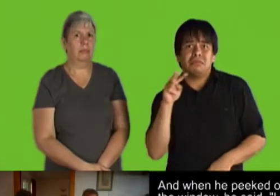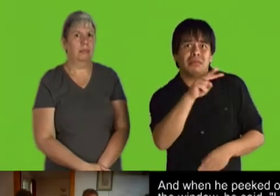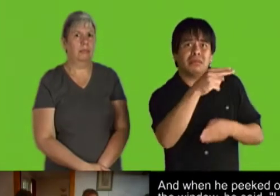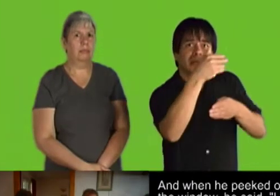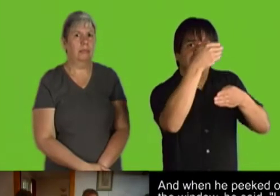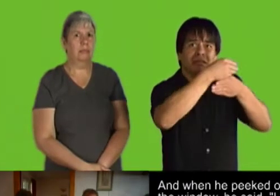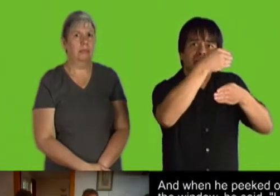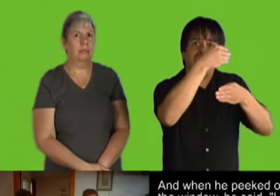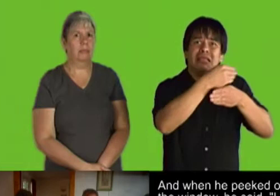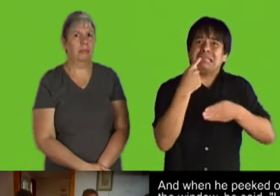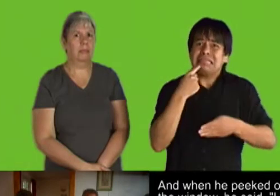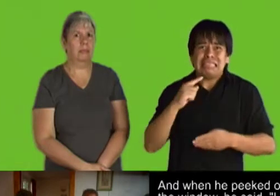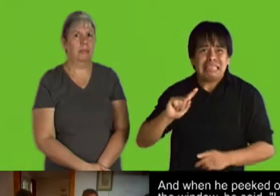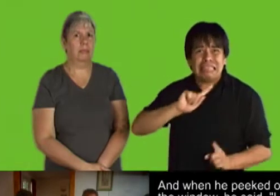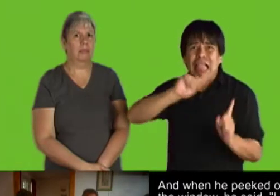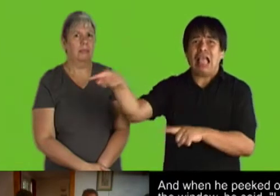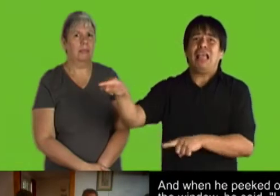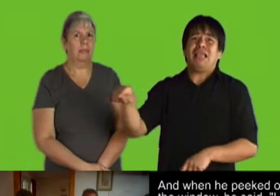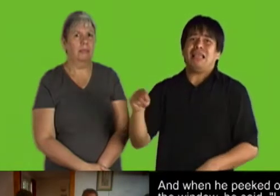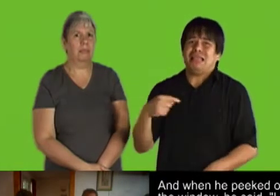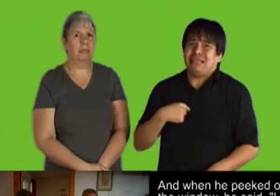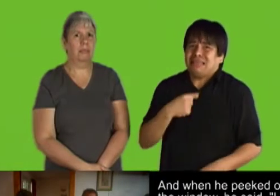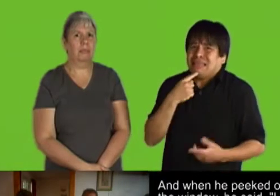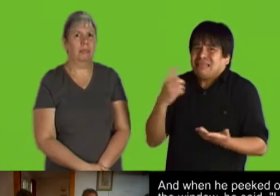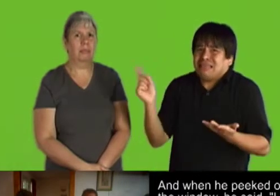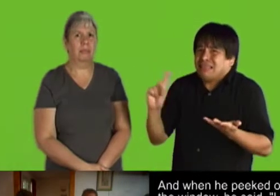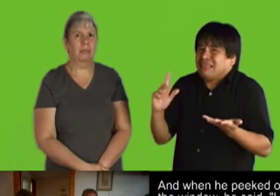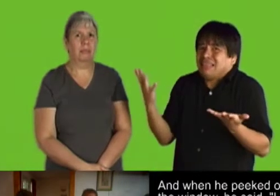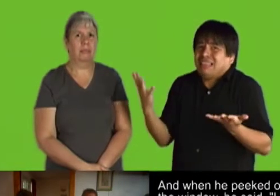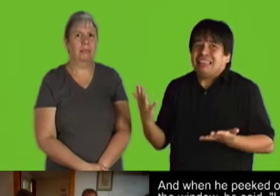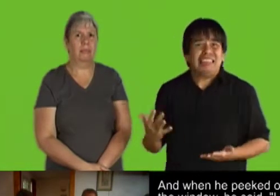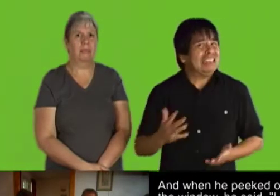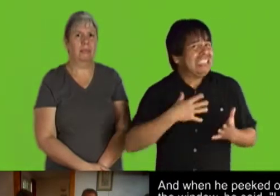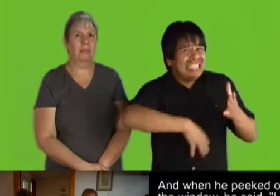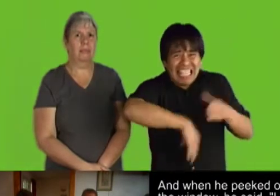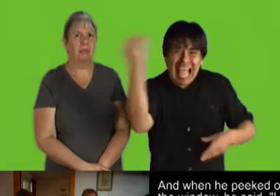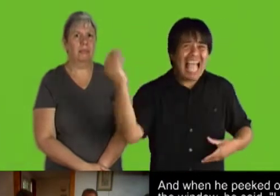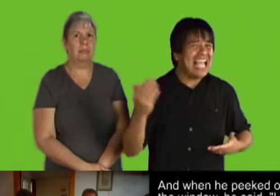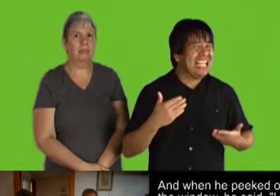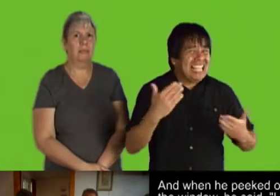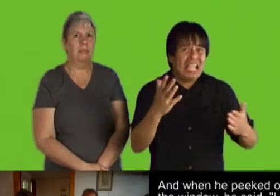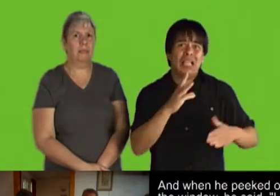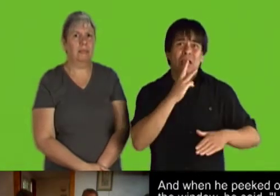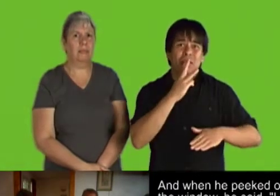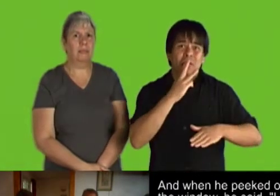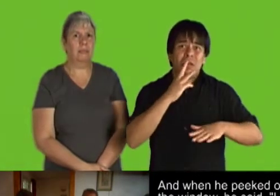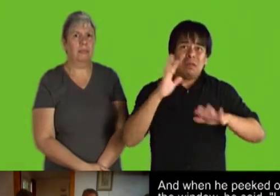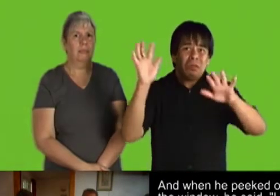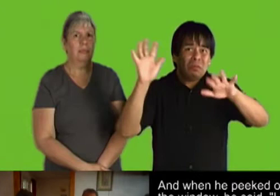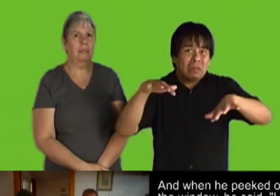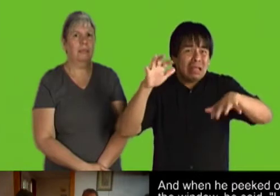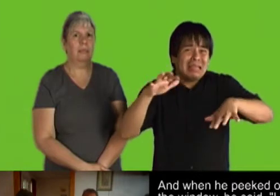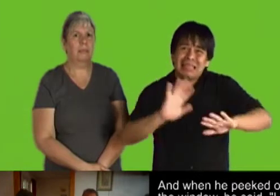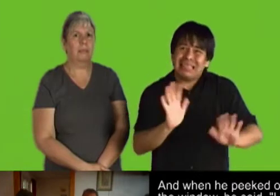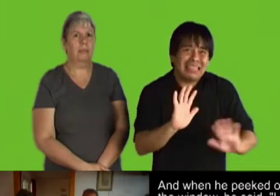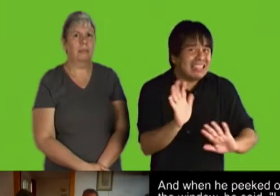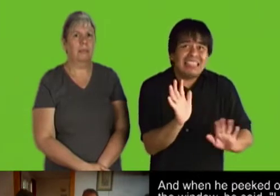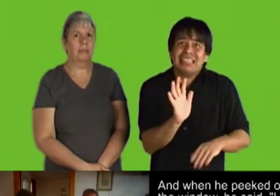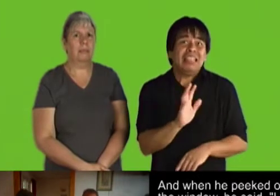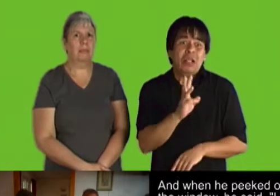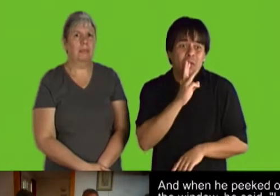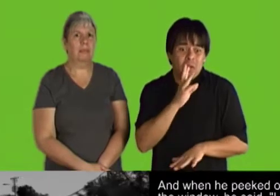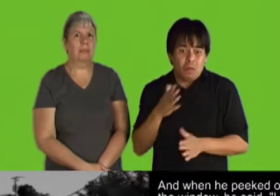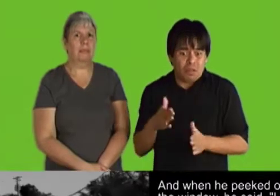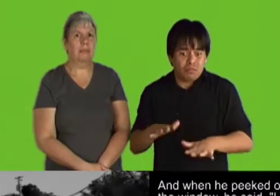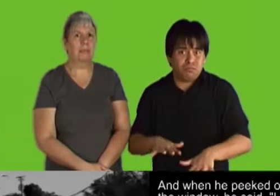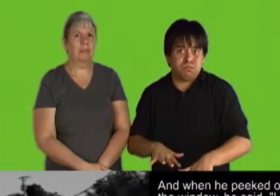the window, he said, let's go. And I said, where? And he said, let's get out. This isn't rainwater. This is